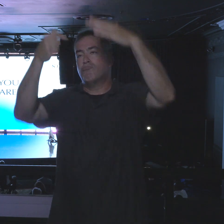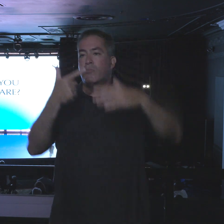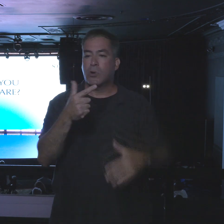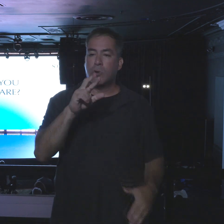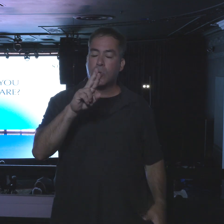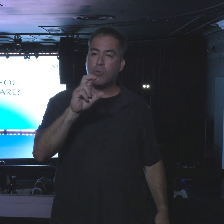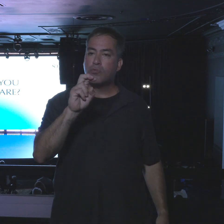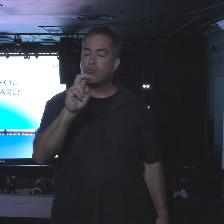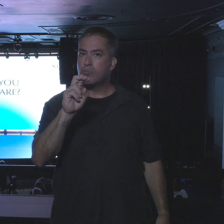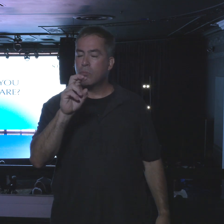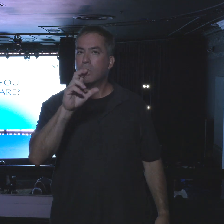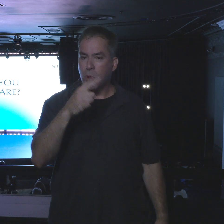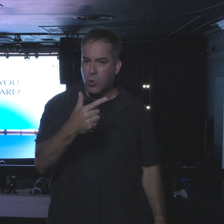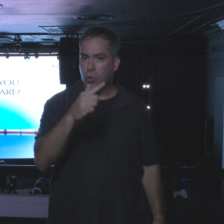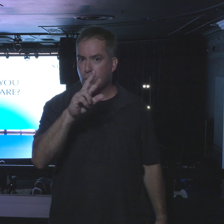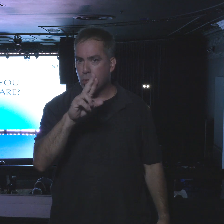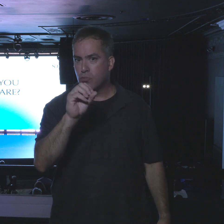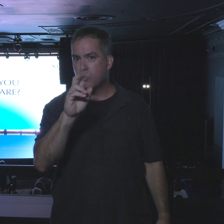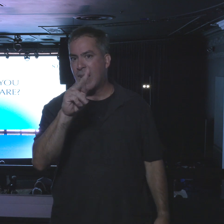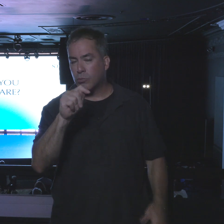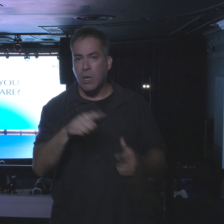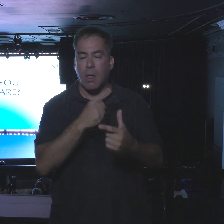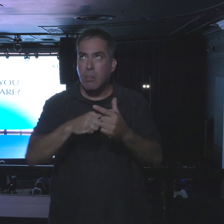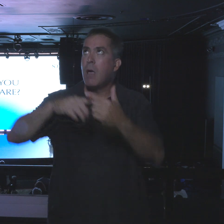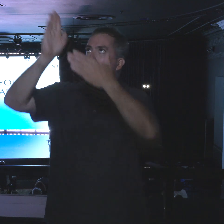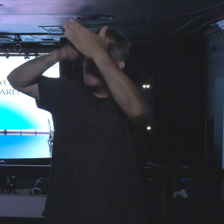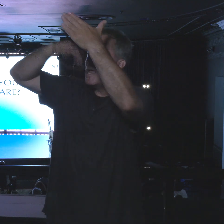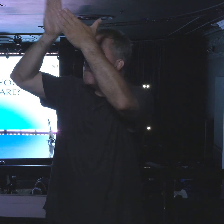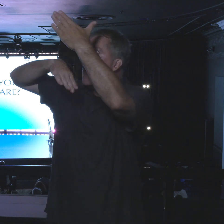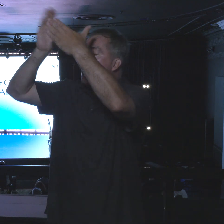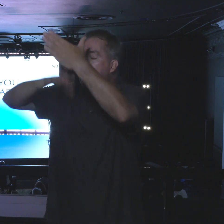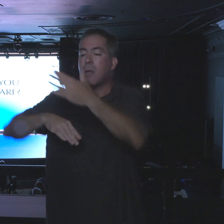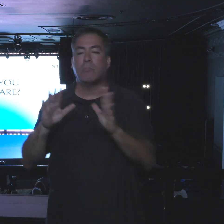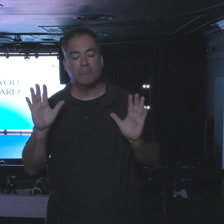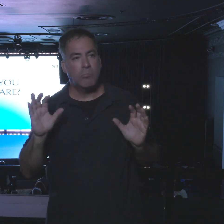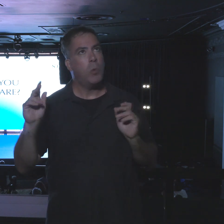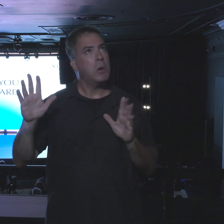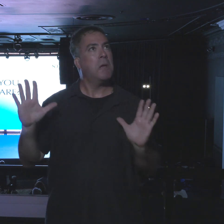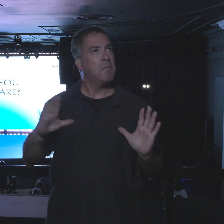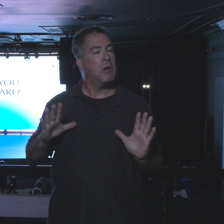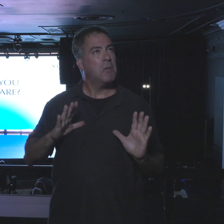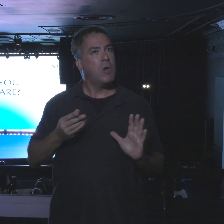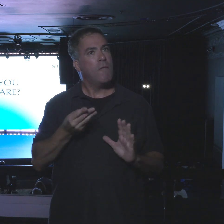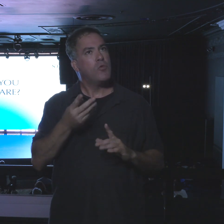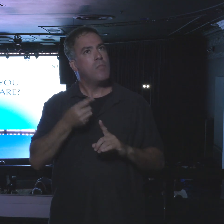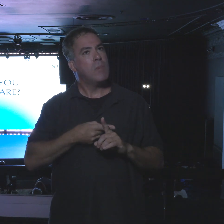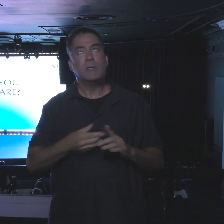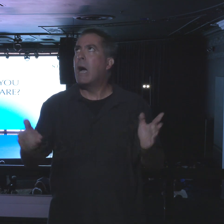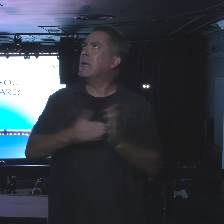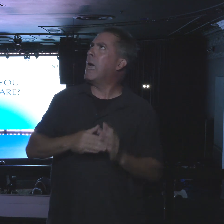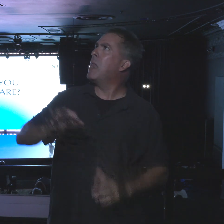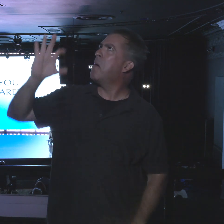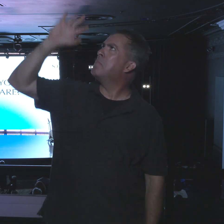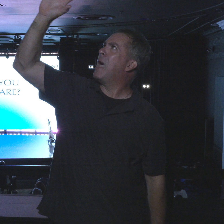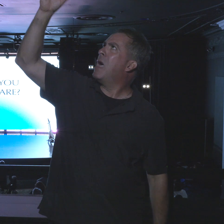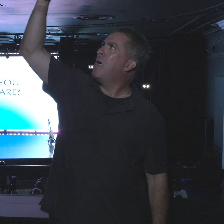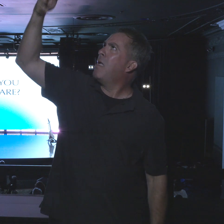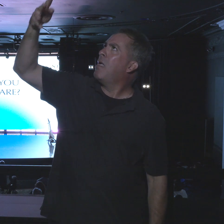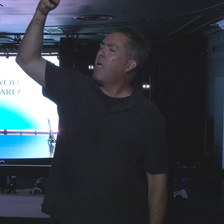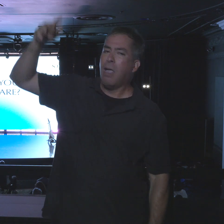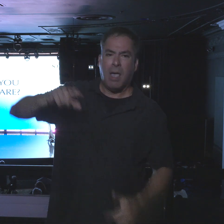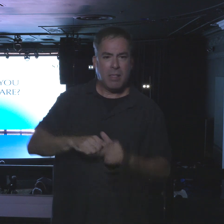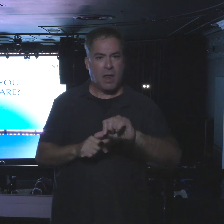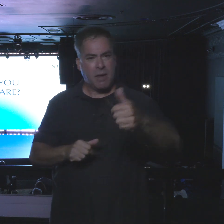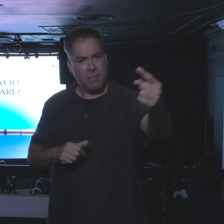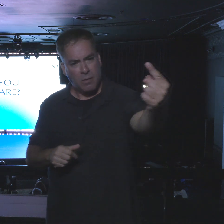later, you know, we paint, we repatch, and a few months later, there's the stain again. So another expert comes and tells